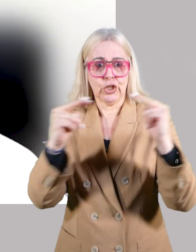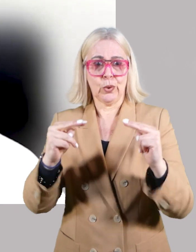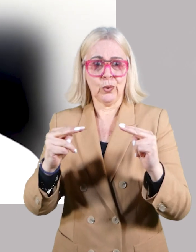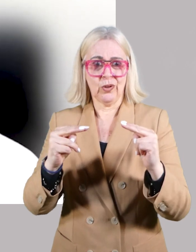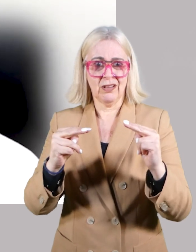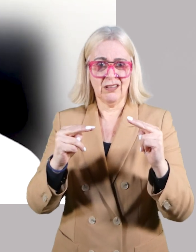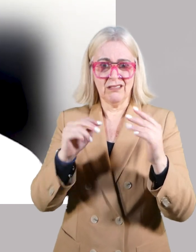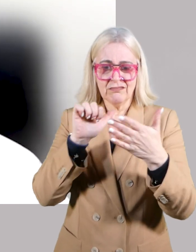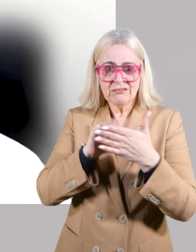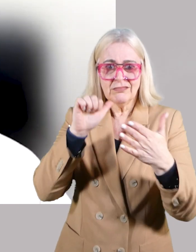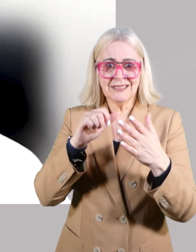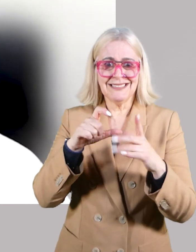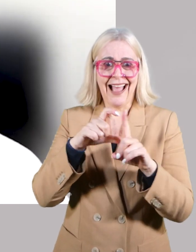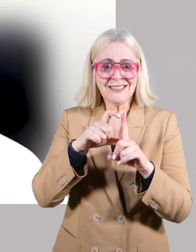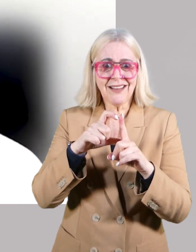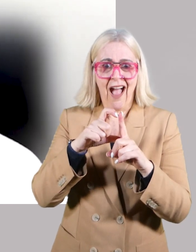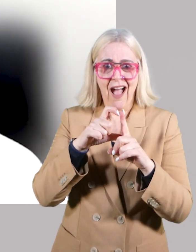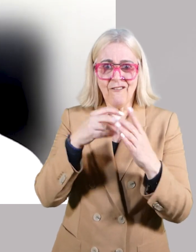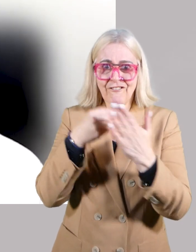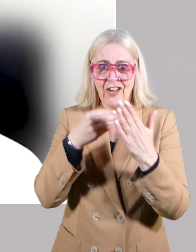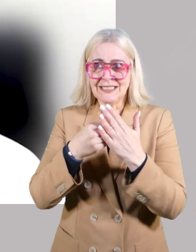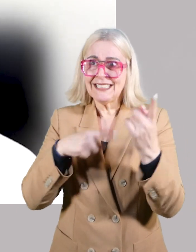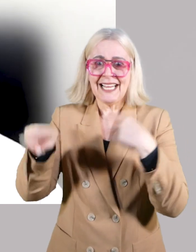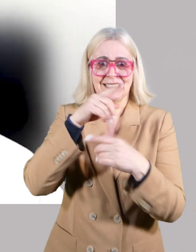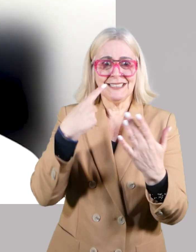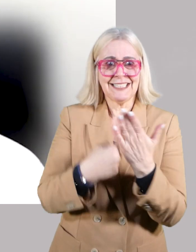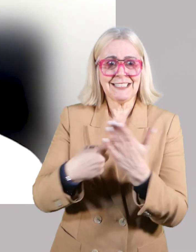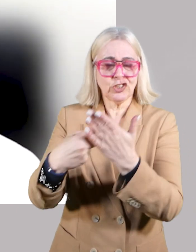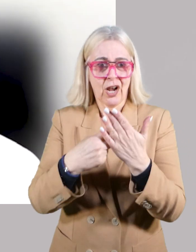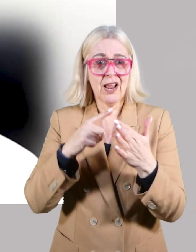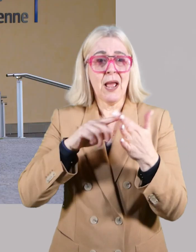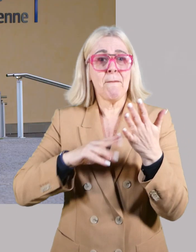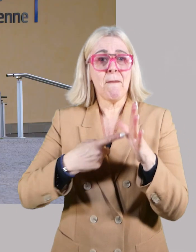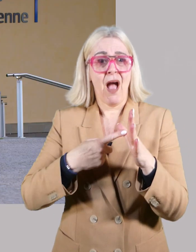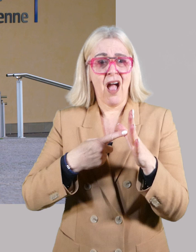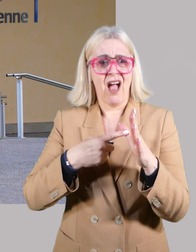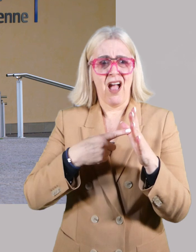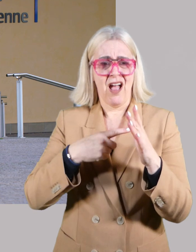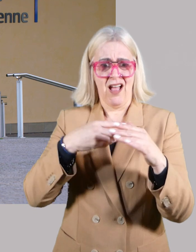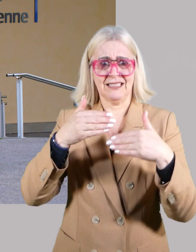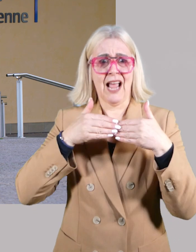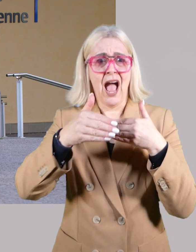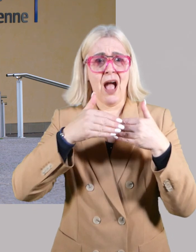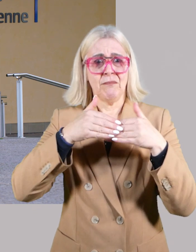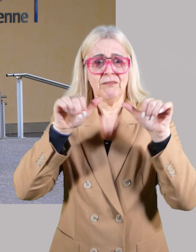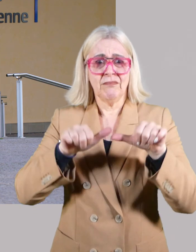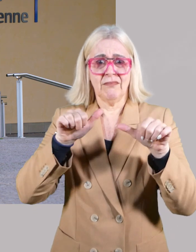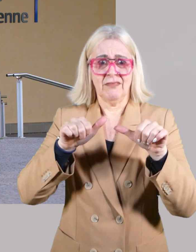different views on the appropriateness of datasets for reimbursement decisions. EMA timescales for approval after first dataset